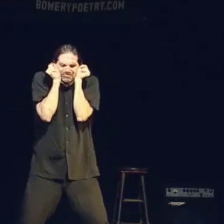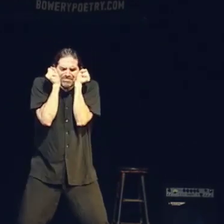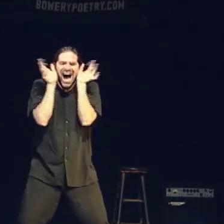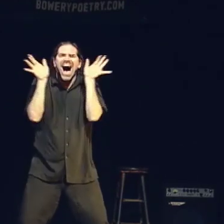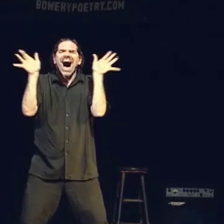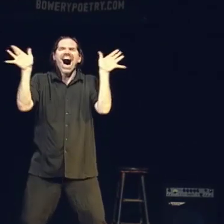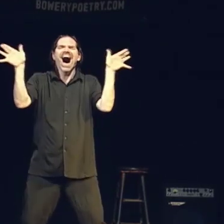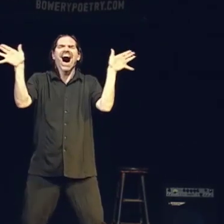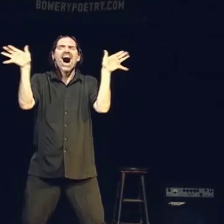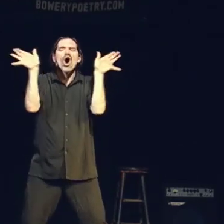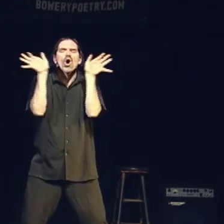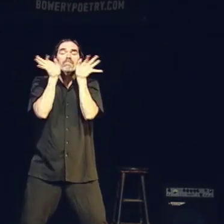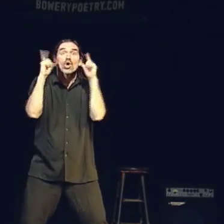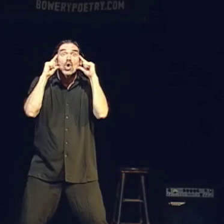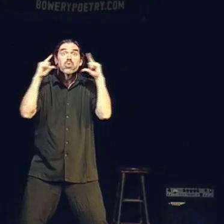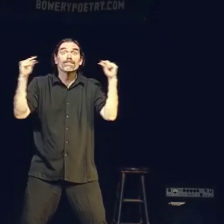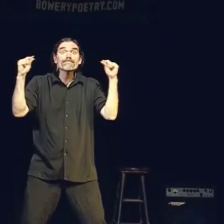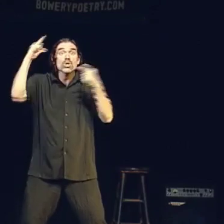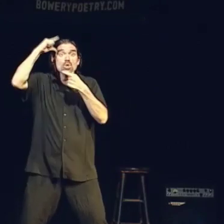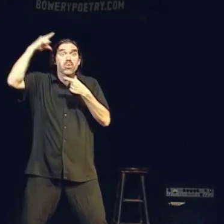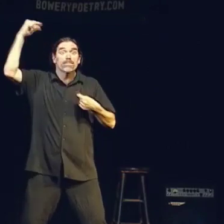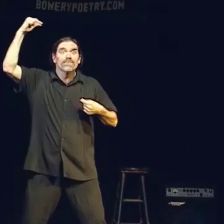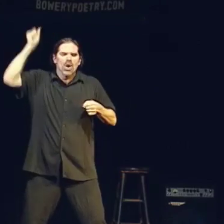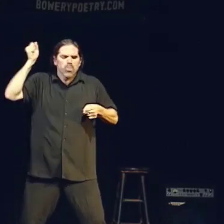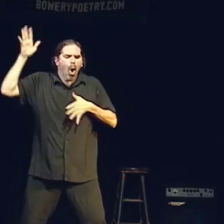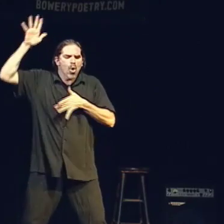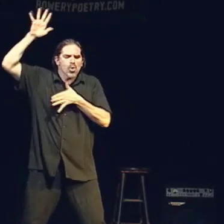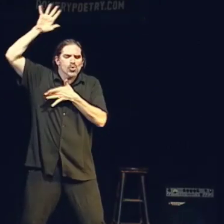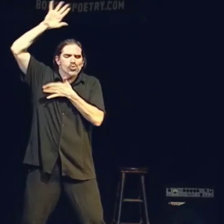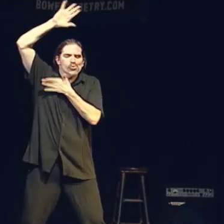Rays. Hair and beard rays.